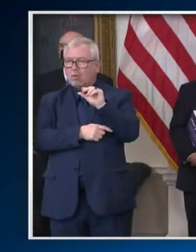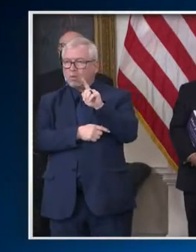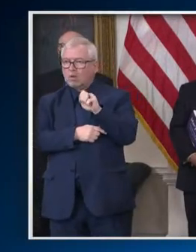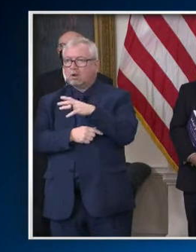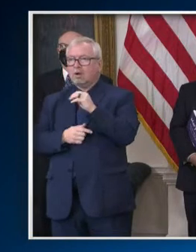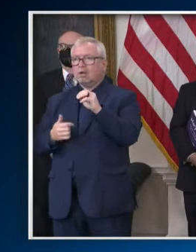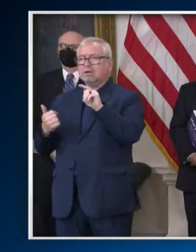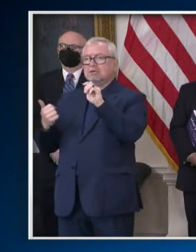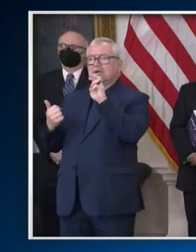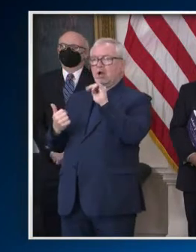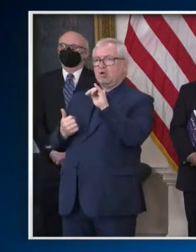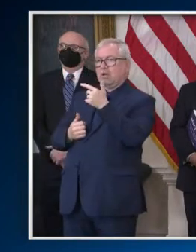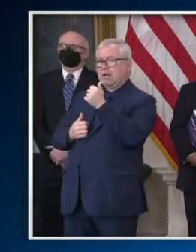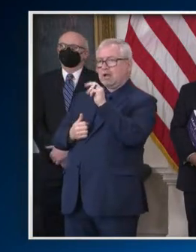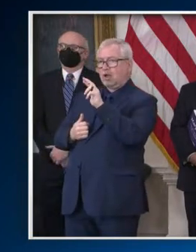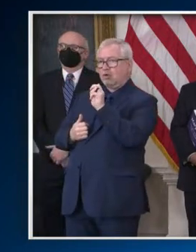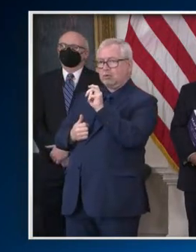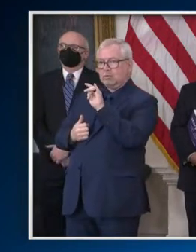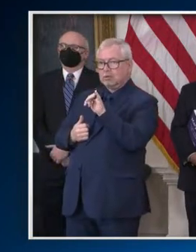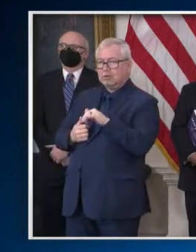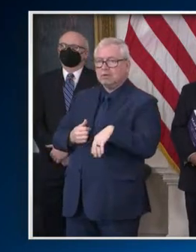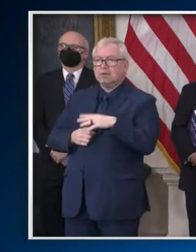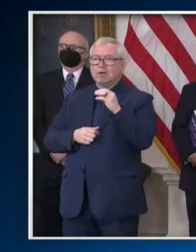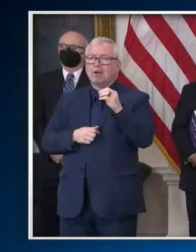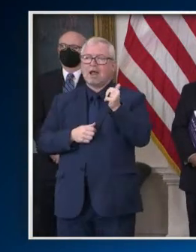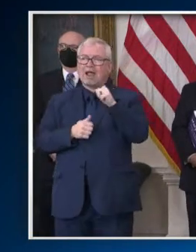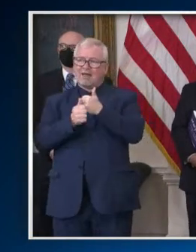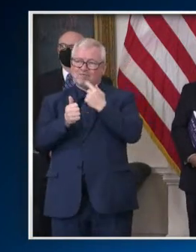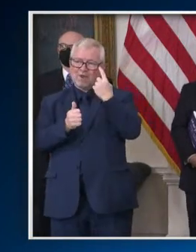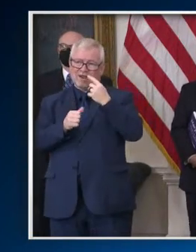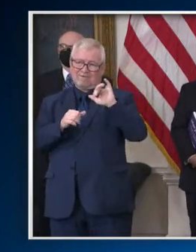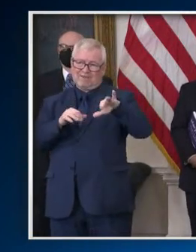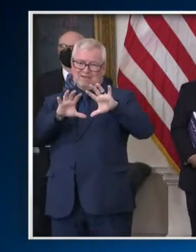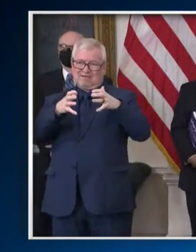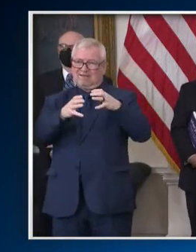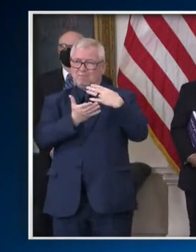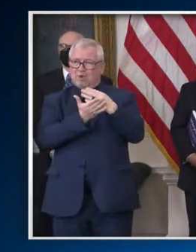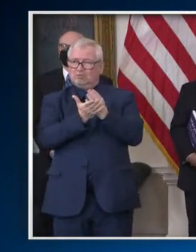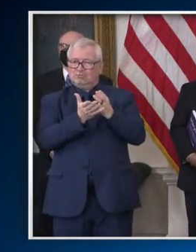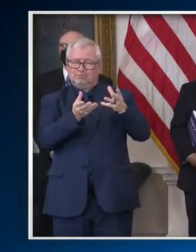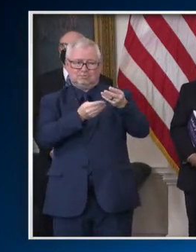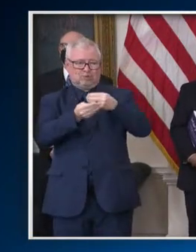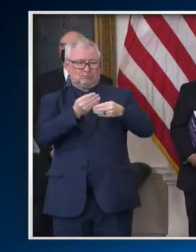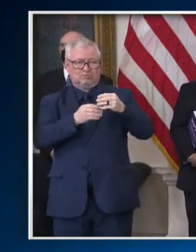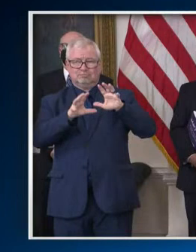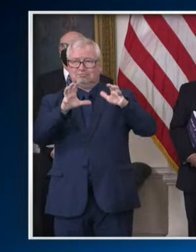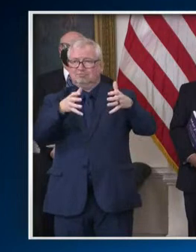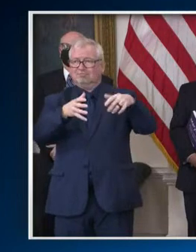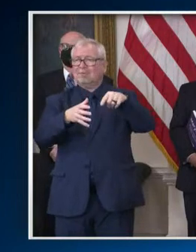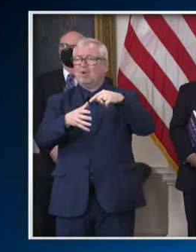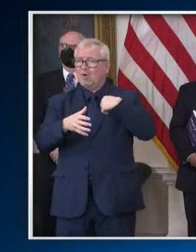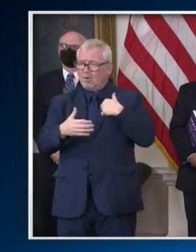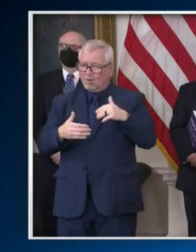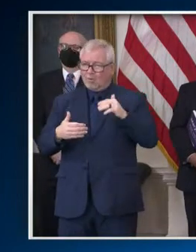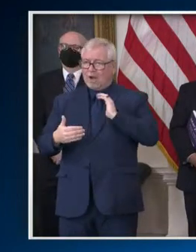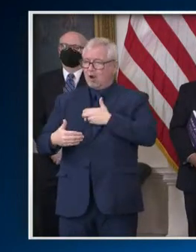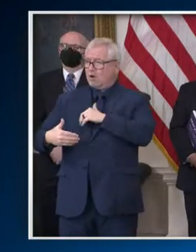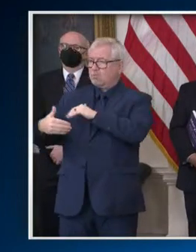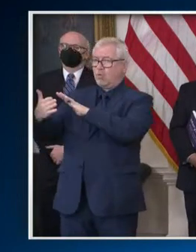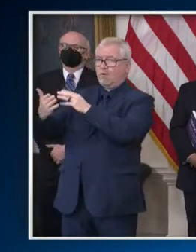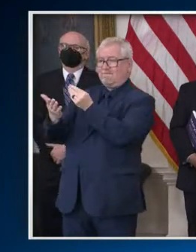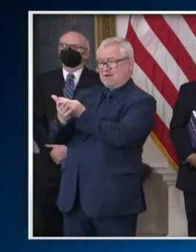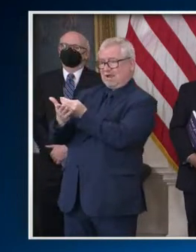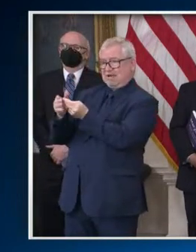Department of Budget and Management who has helped make Maryland's approach to fiscal discipline to fiscal national model.